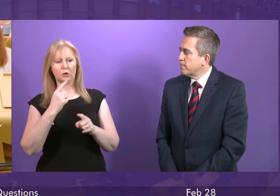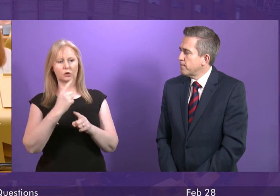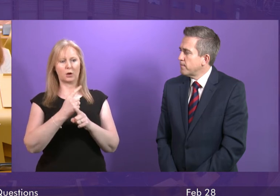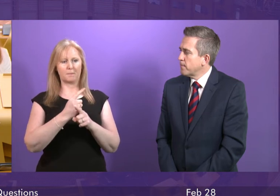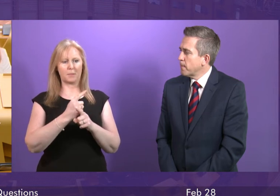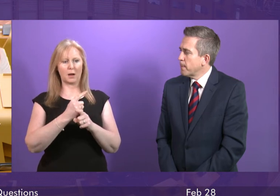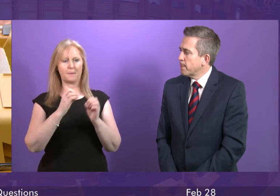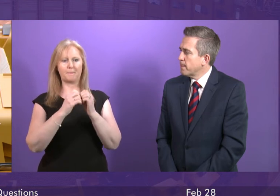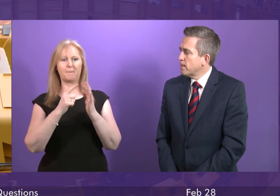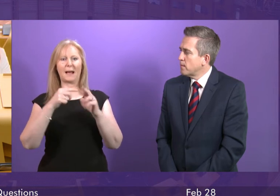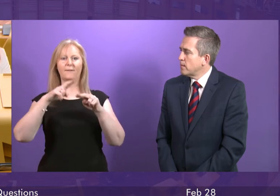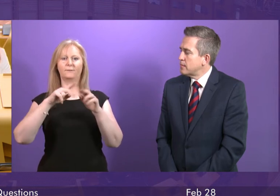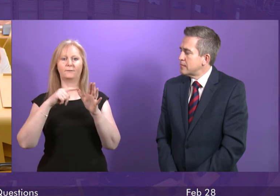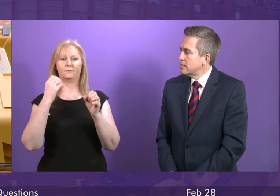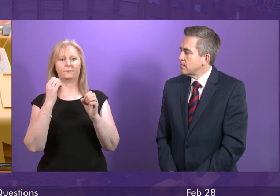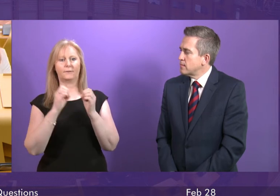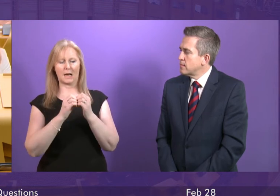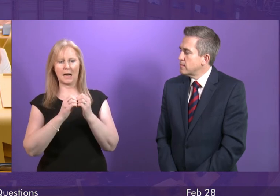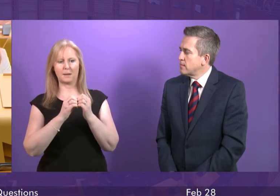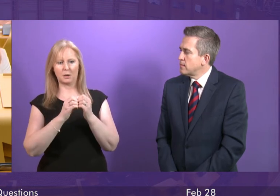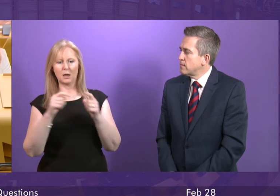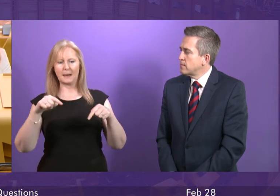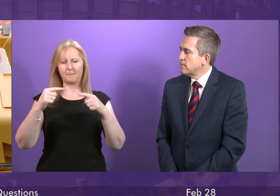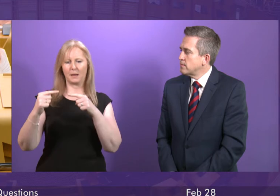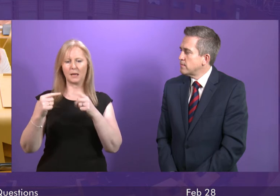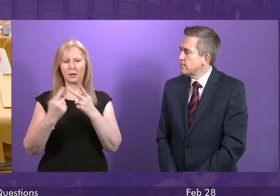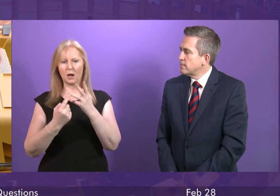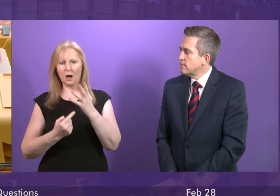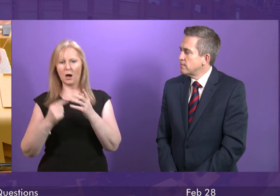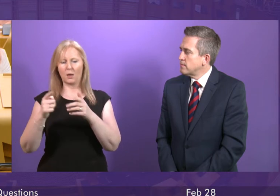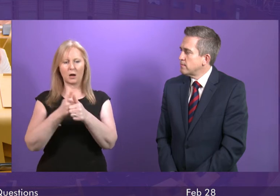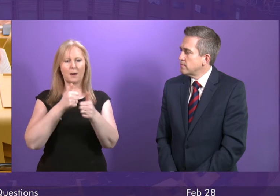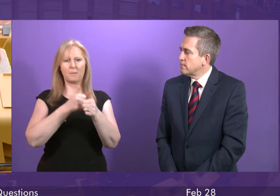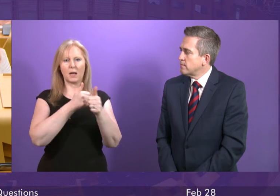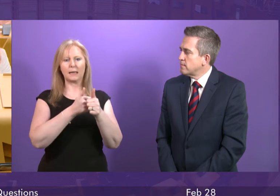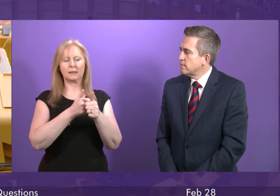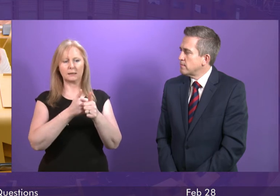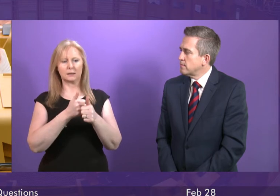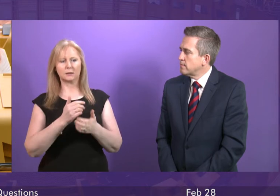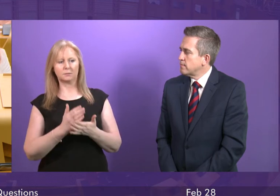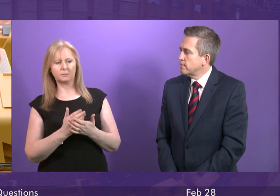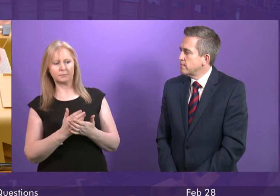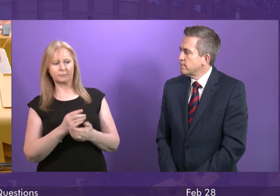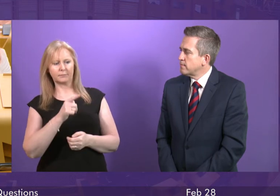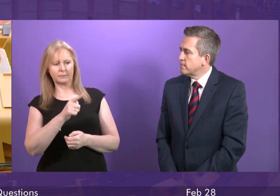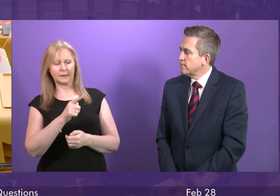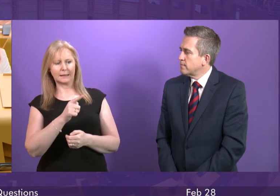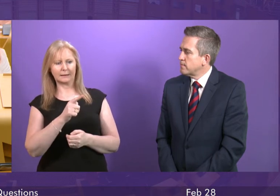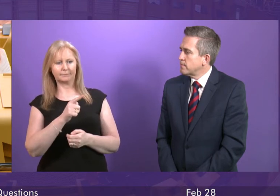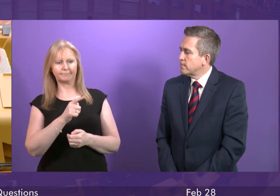established supply chains of preference. There are concerns that BIFAB is not operating on a level playing field and I think